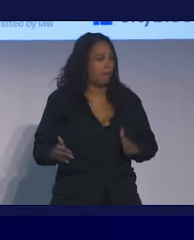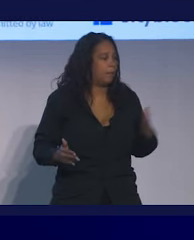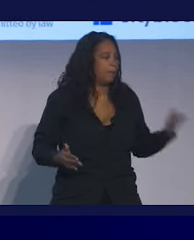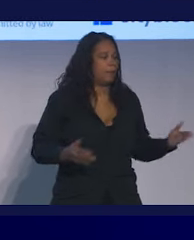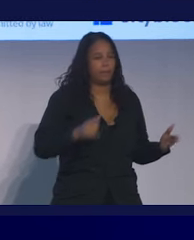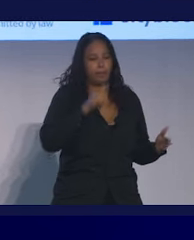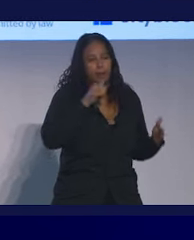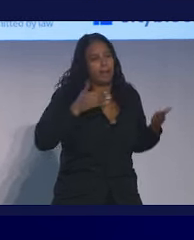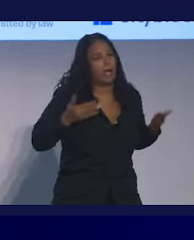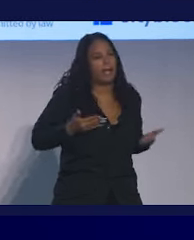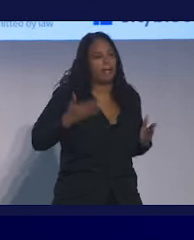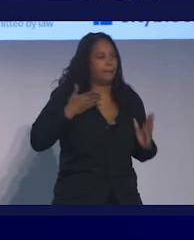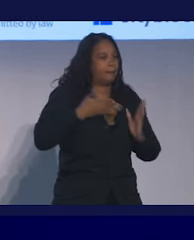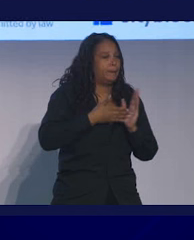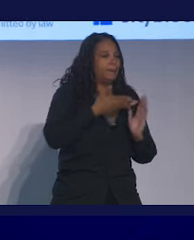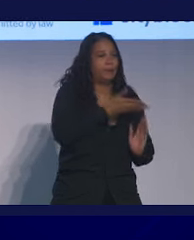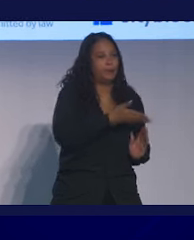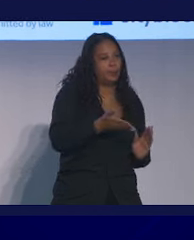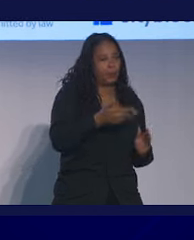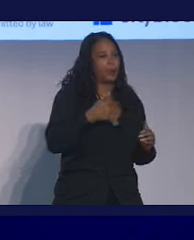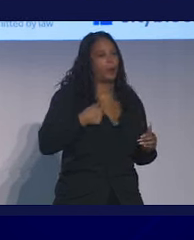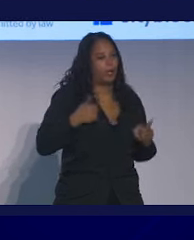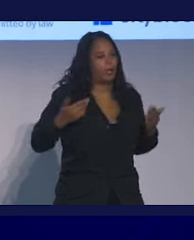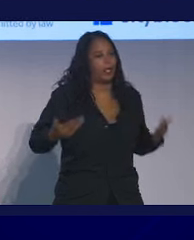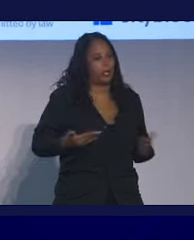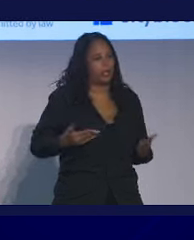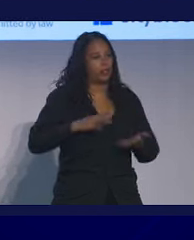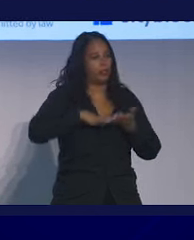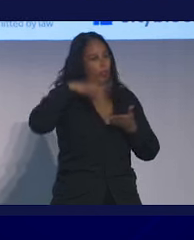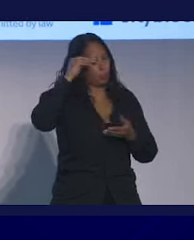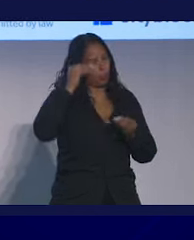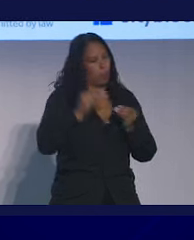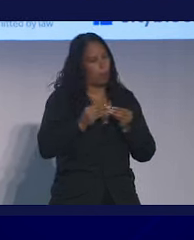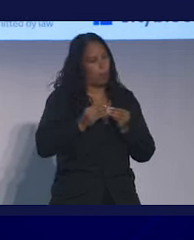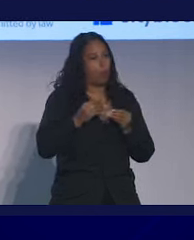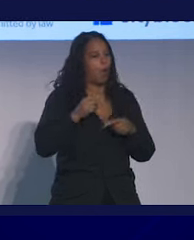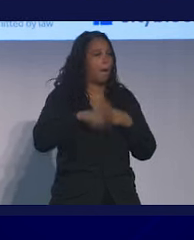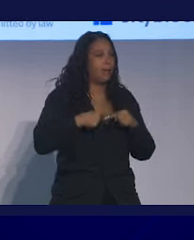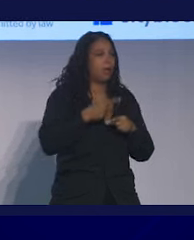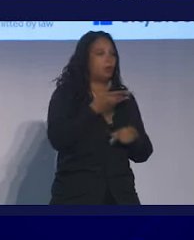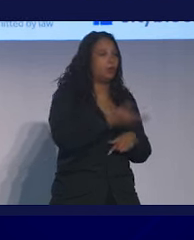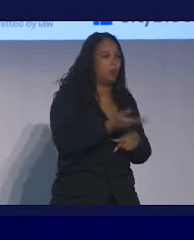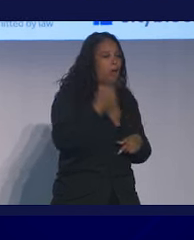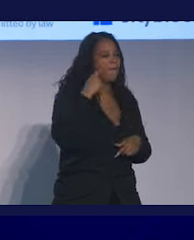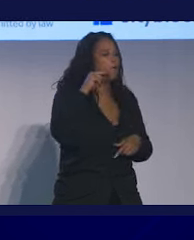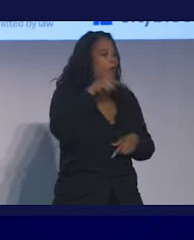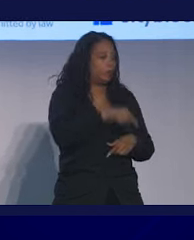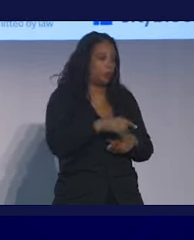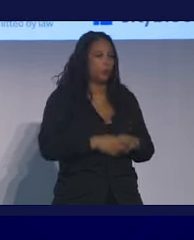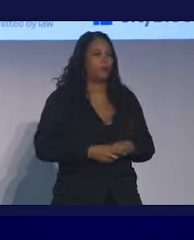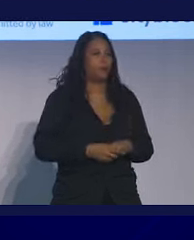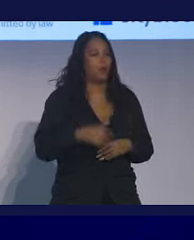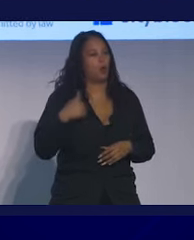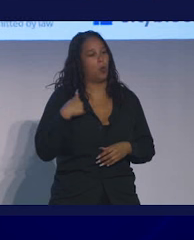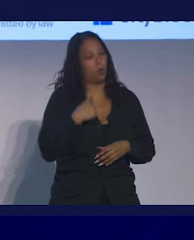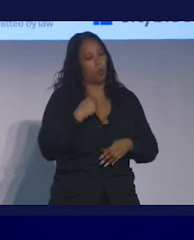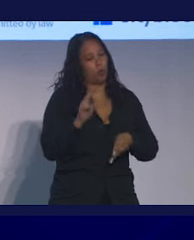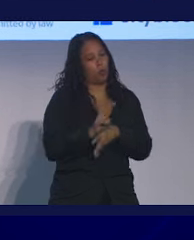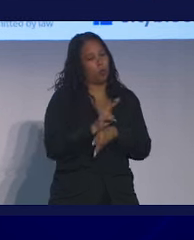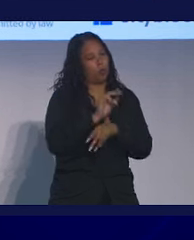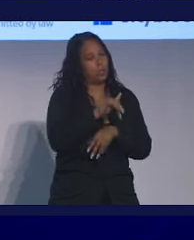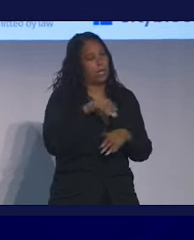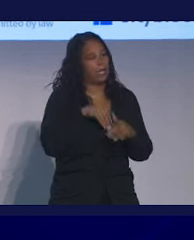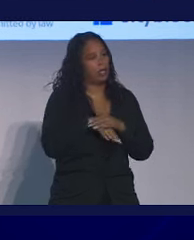or to make you feel bad. They're here to earn the right to learn more about what's going on for you. And we use that entry point to then deliver